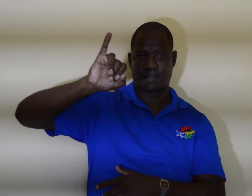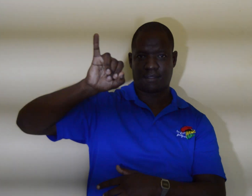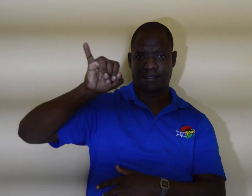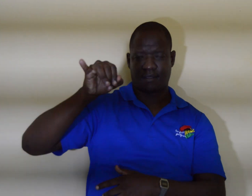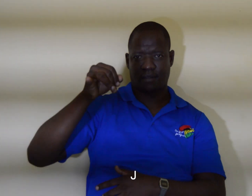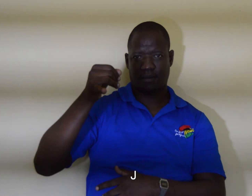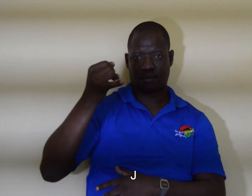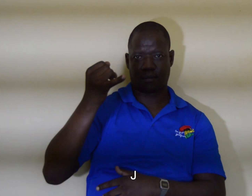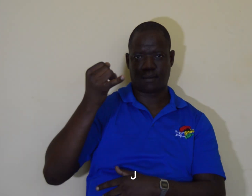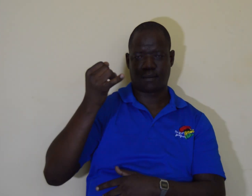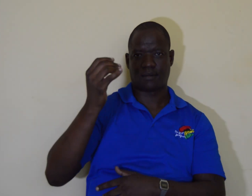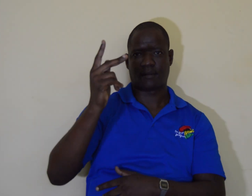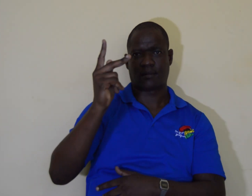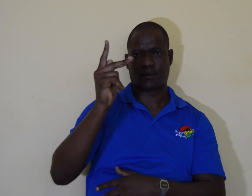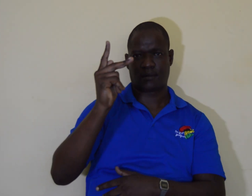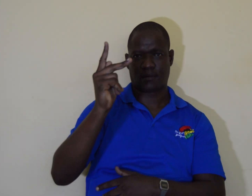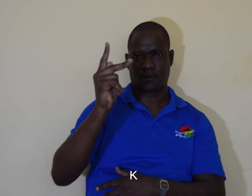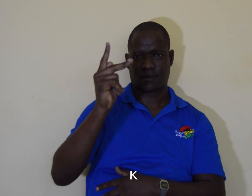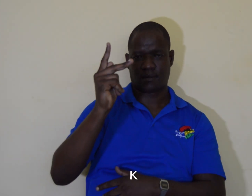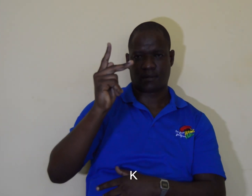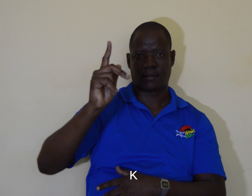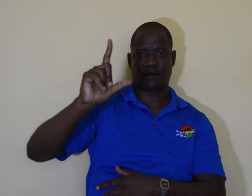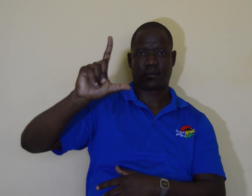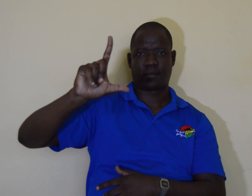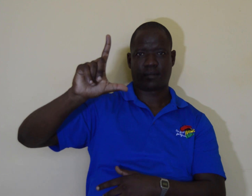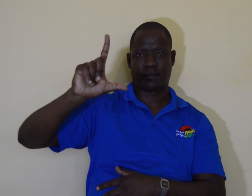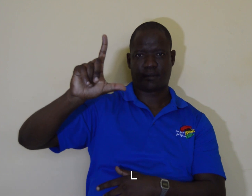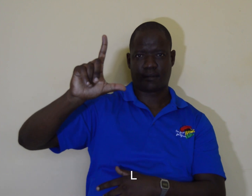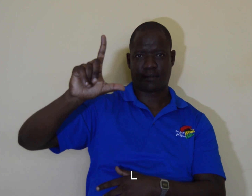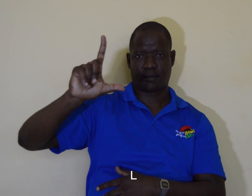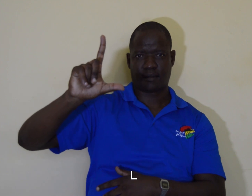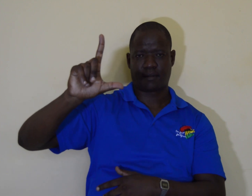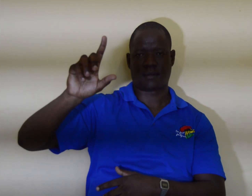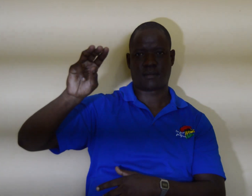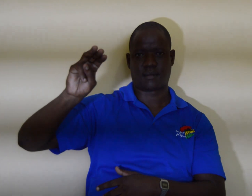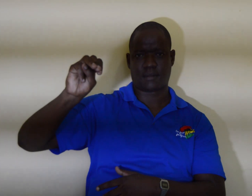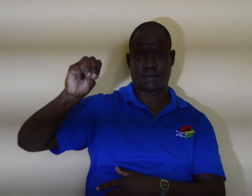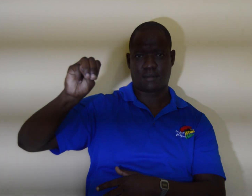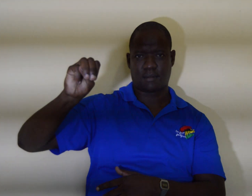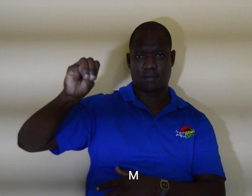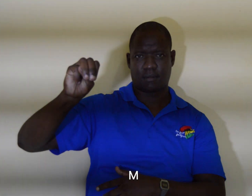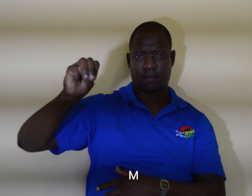J, K, L, M,